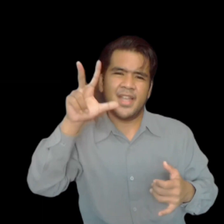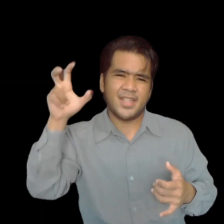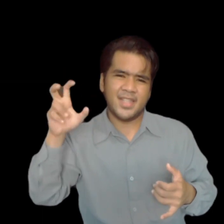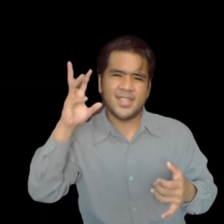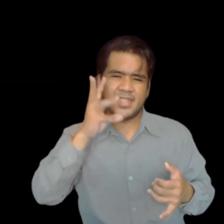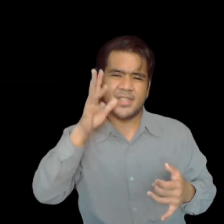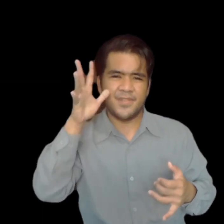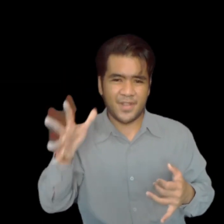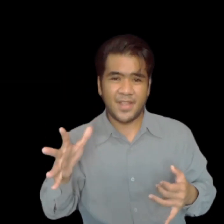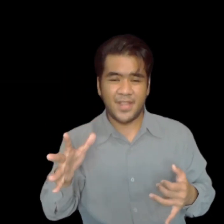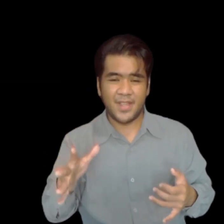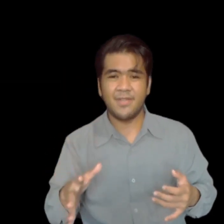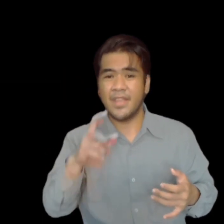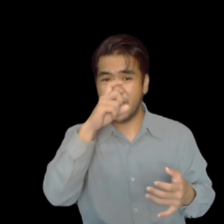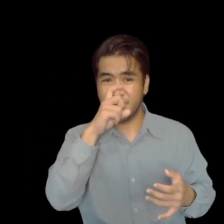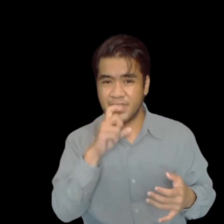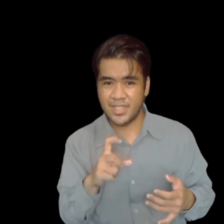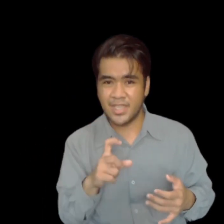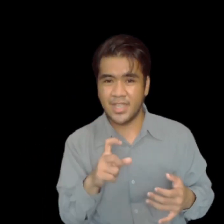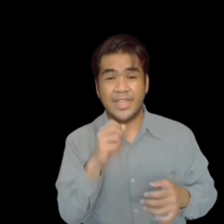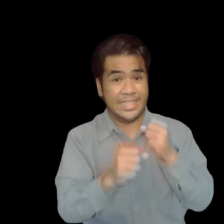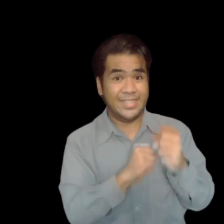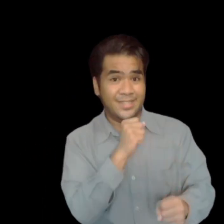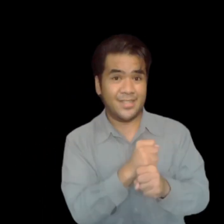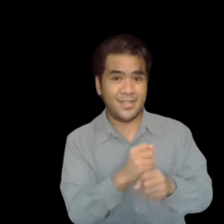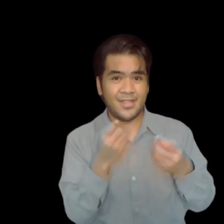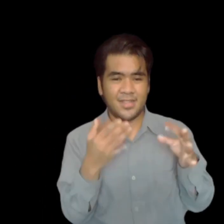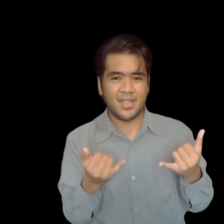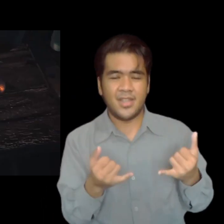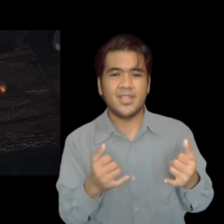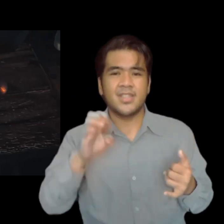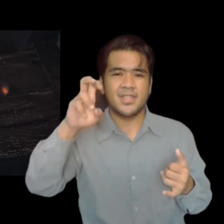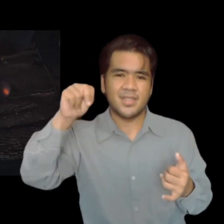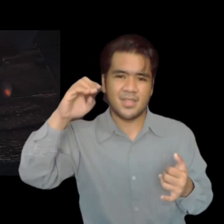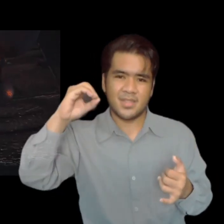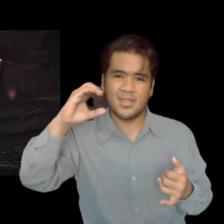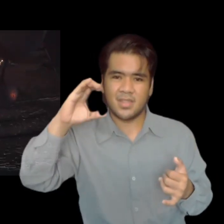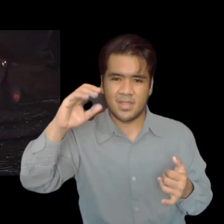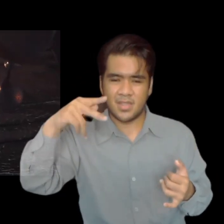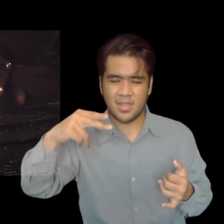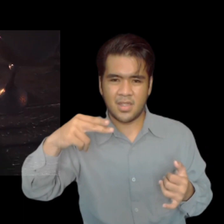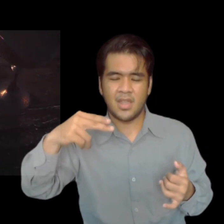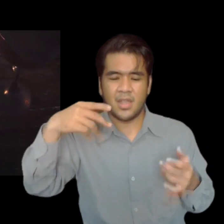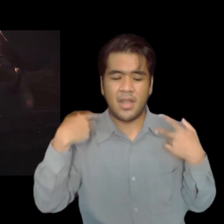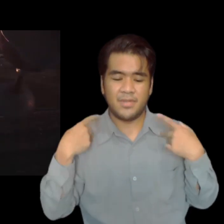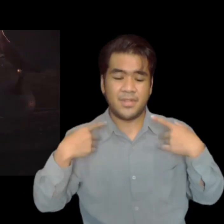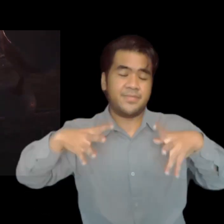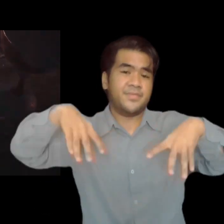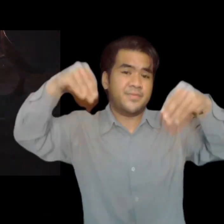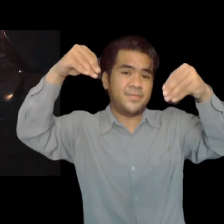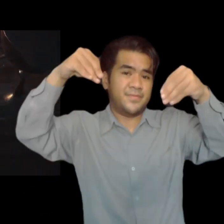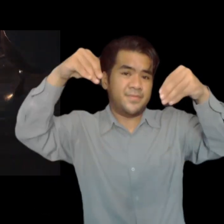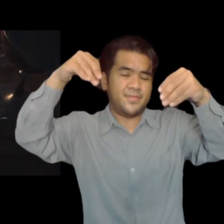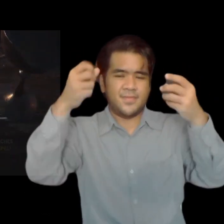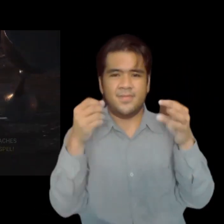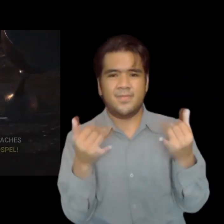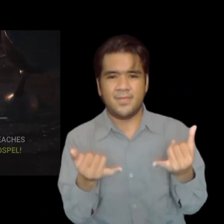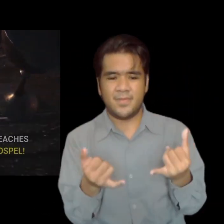books such as the Book of Enoch are not meant to be included in the Bible, because such books have nothing to do with our salvation. And they only